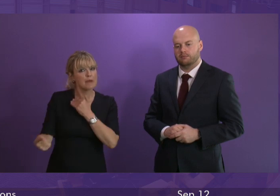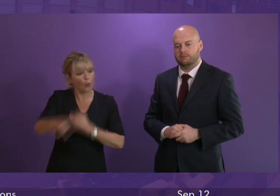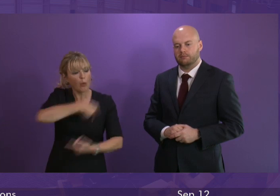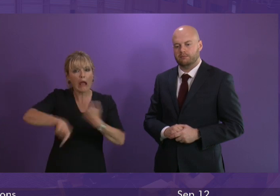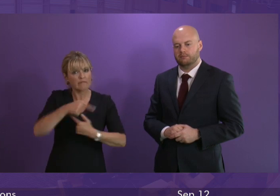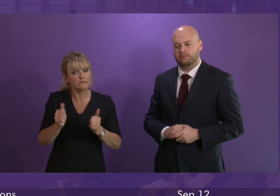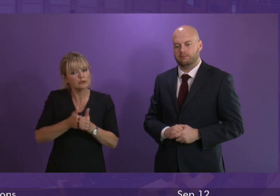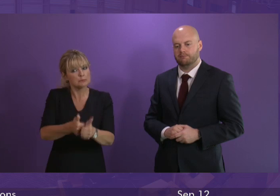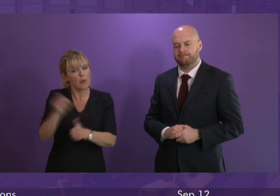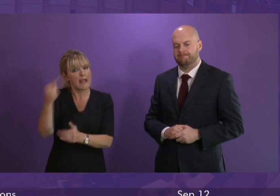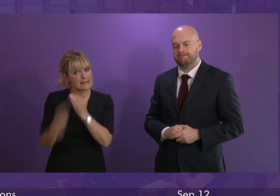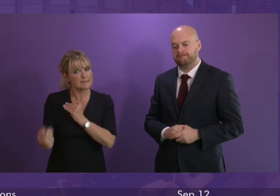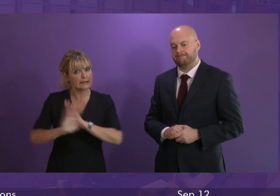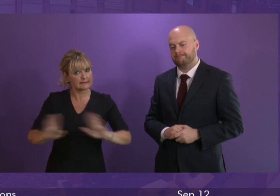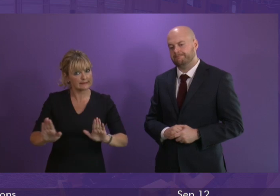to stand up for that